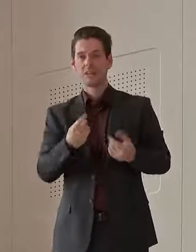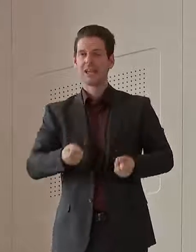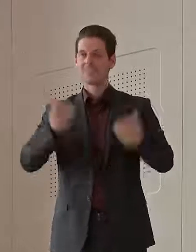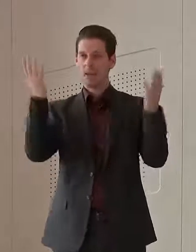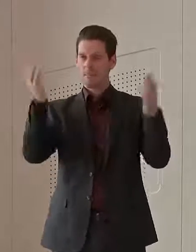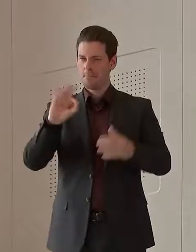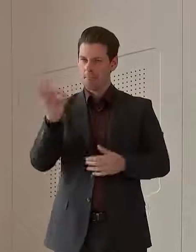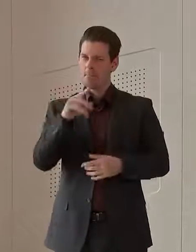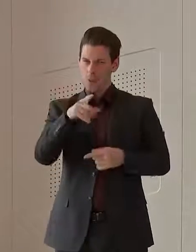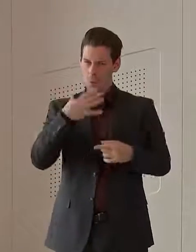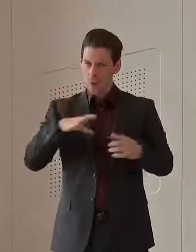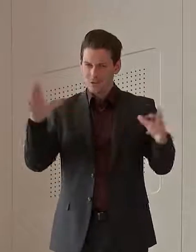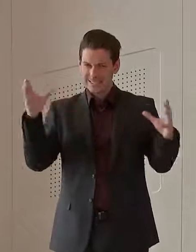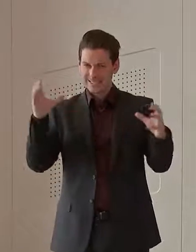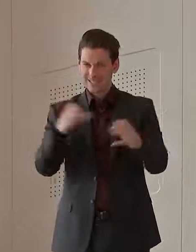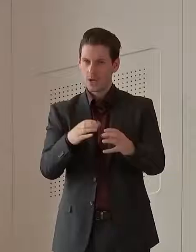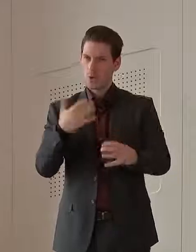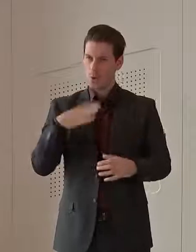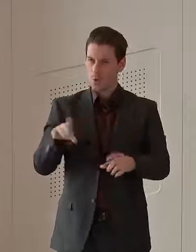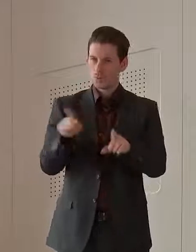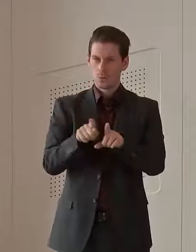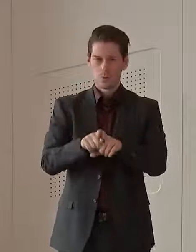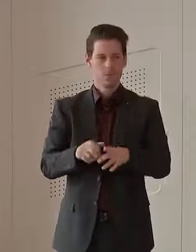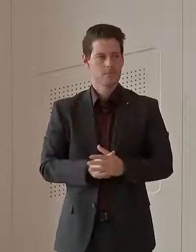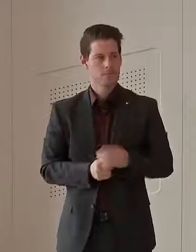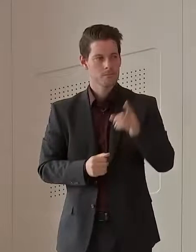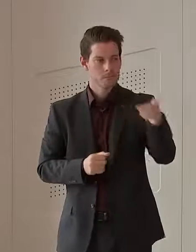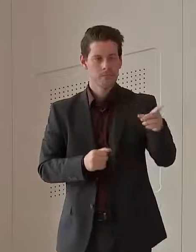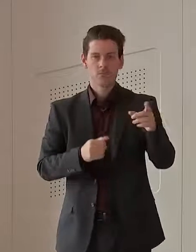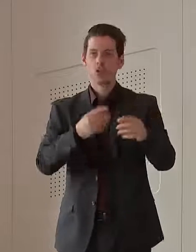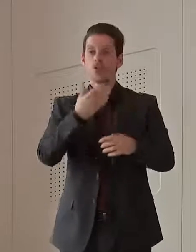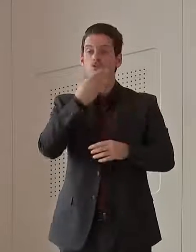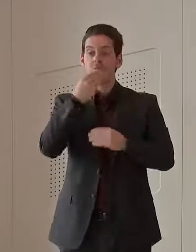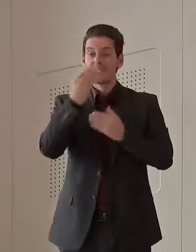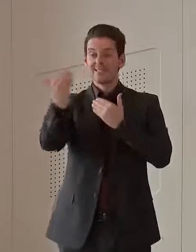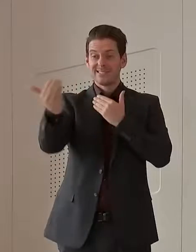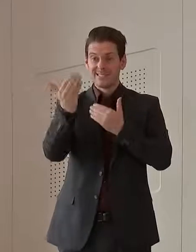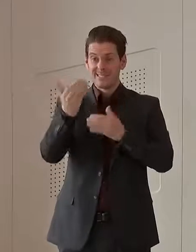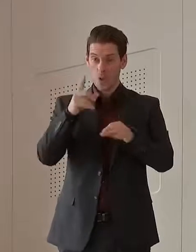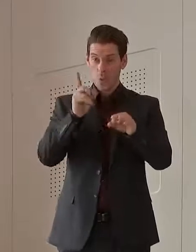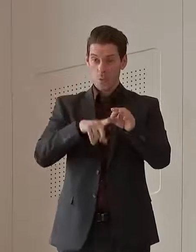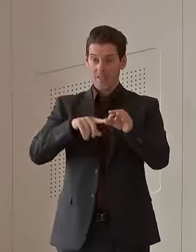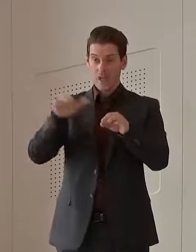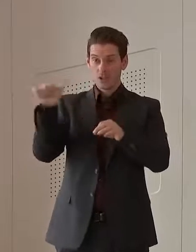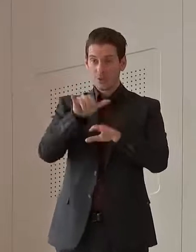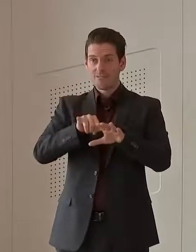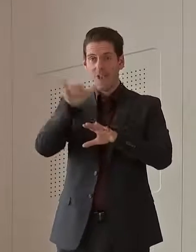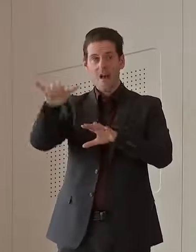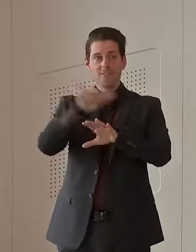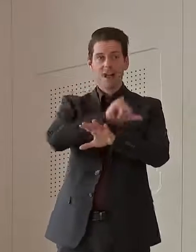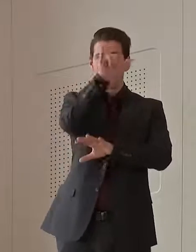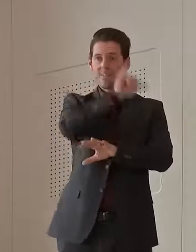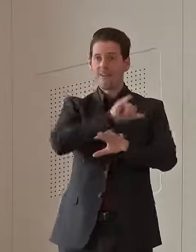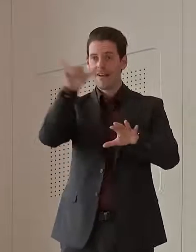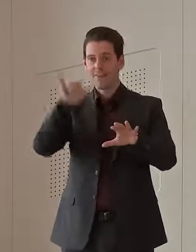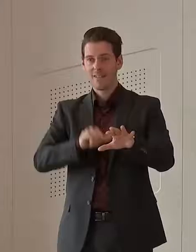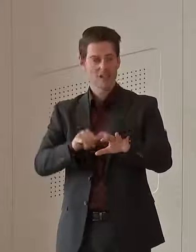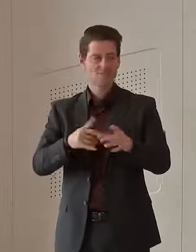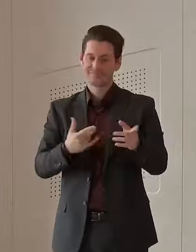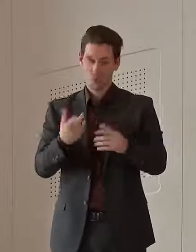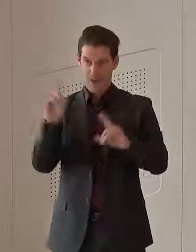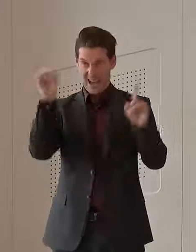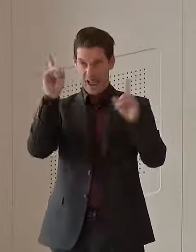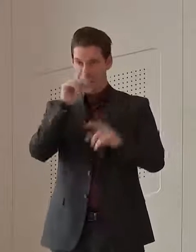outbreak. Should Queenslanders be booking interstate Christmas holidays? Well, I can't answer that. Well, at the moment, the borders are shut.